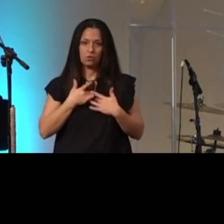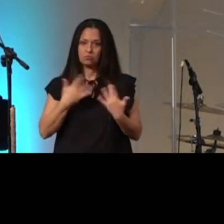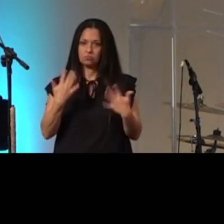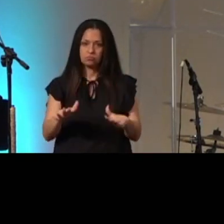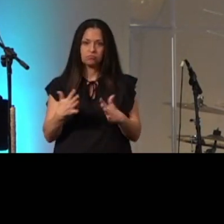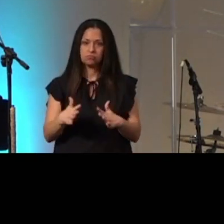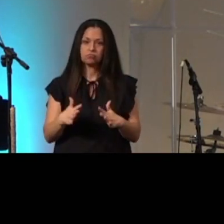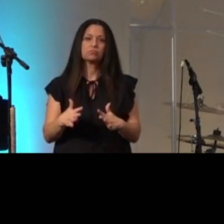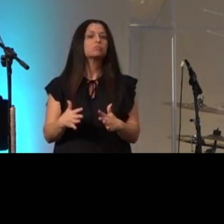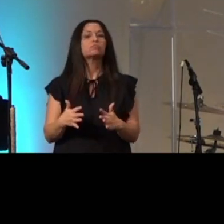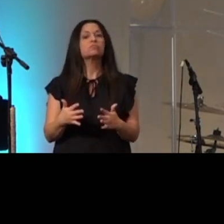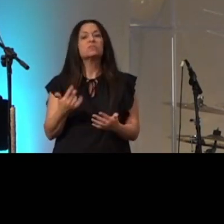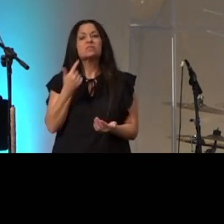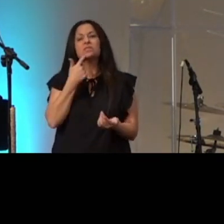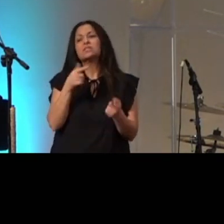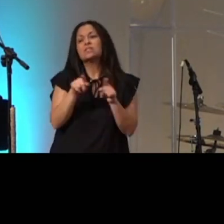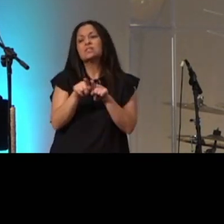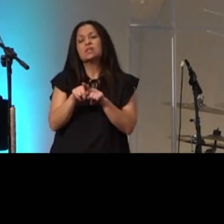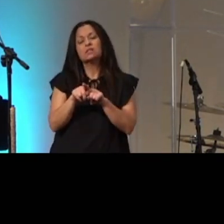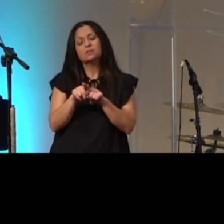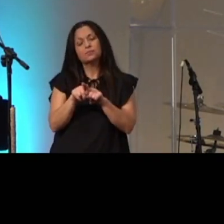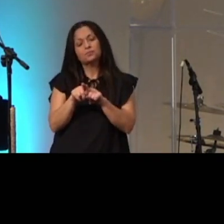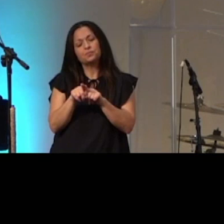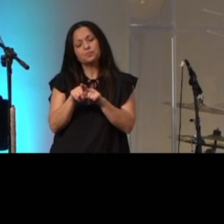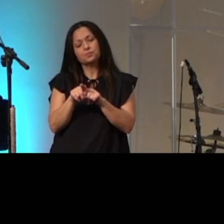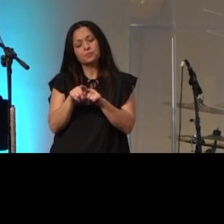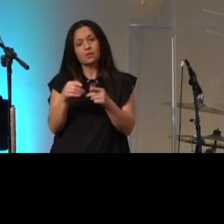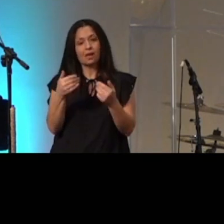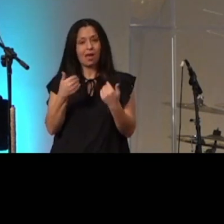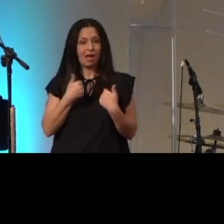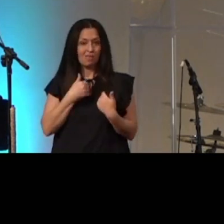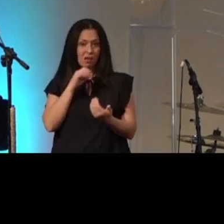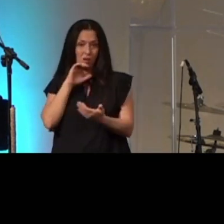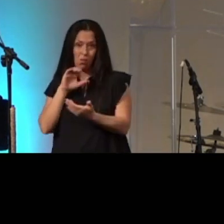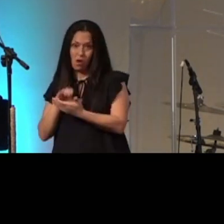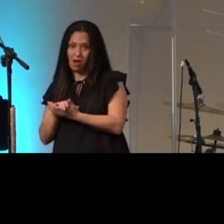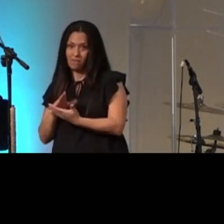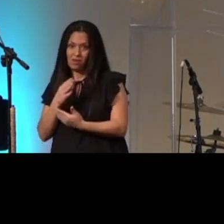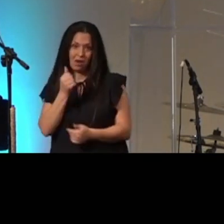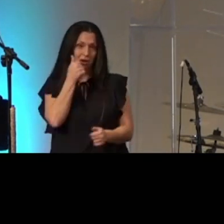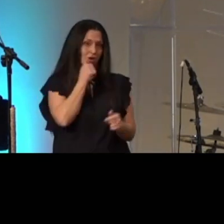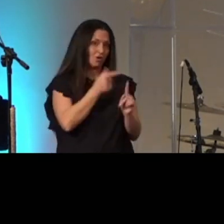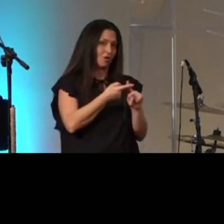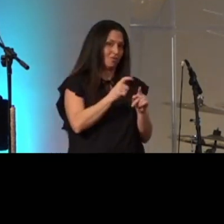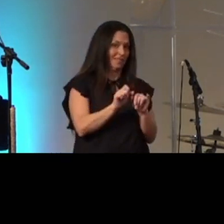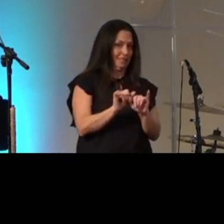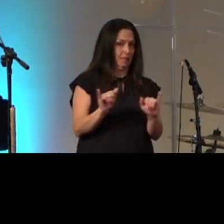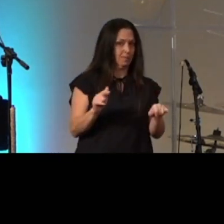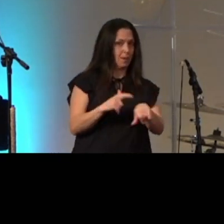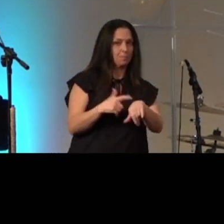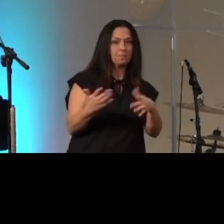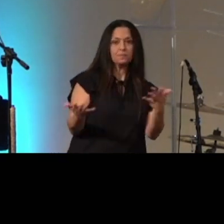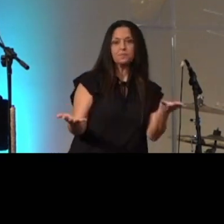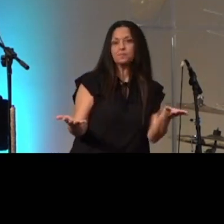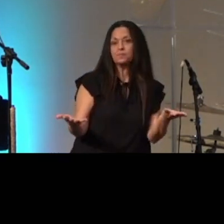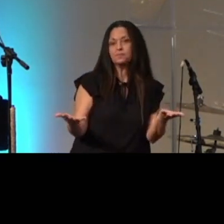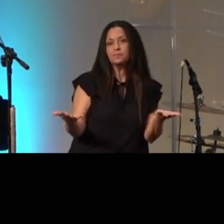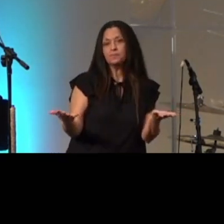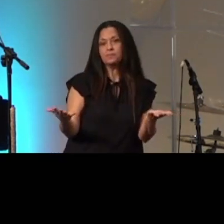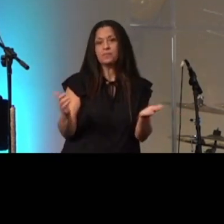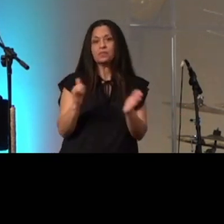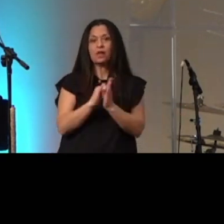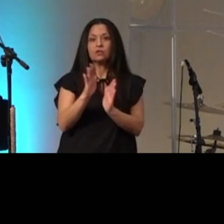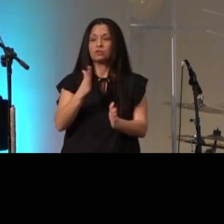it's like he's saying hey men this would be like having a wife and a girlfriend all at the same time that your